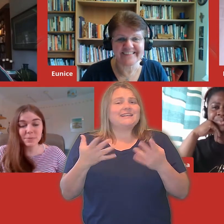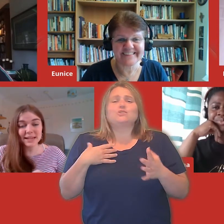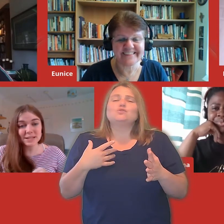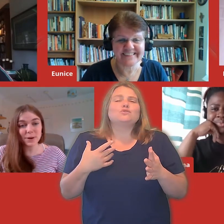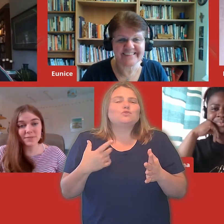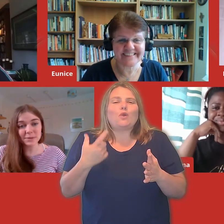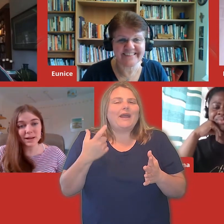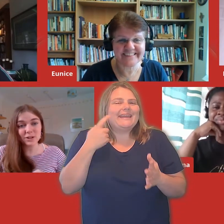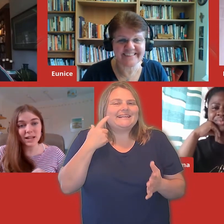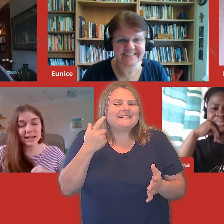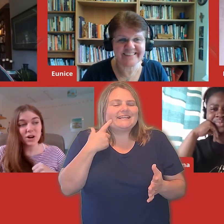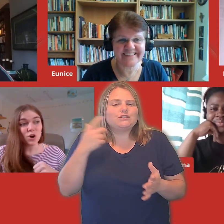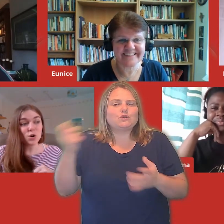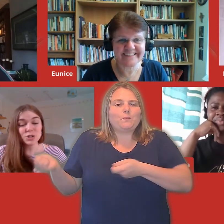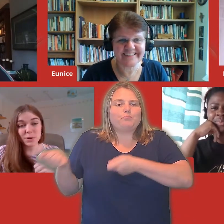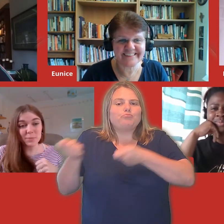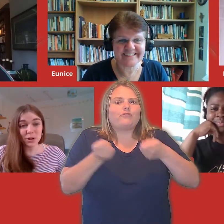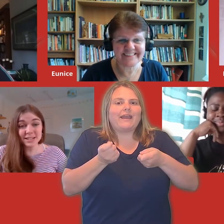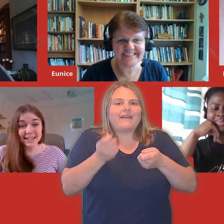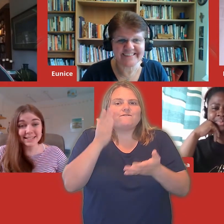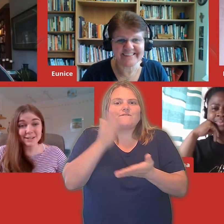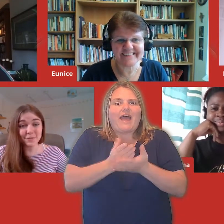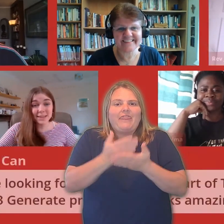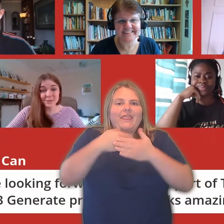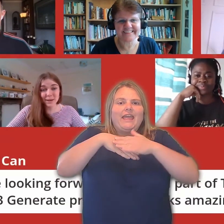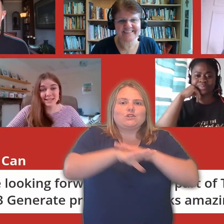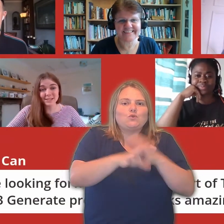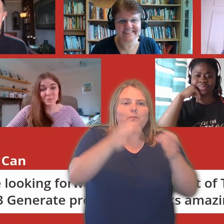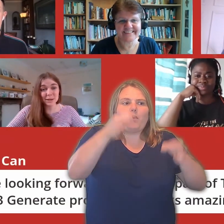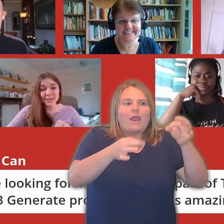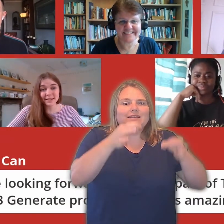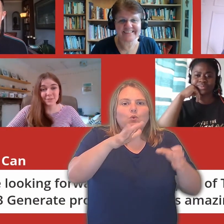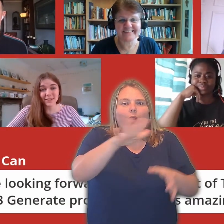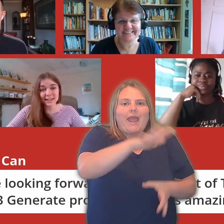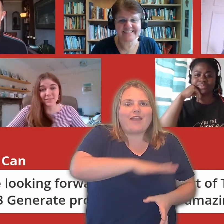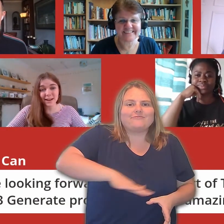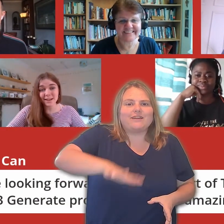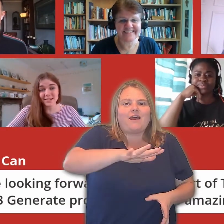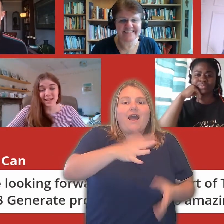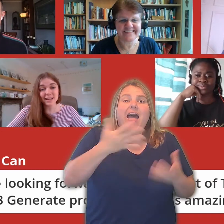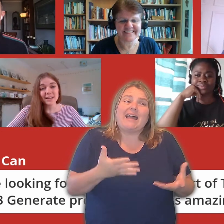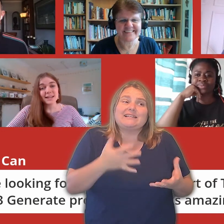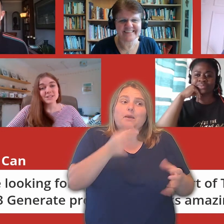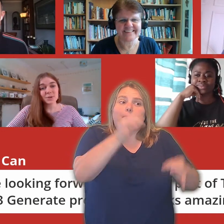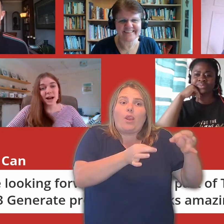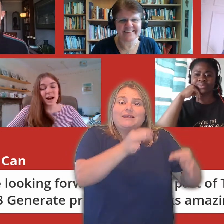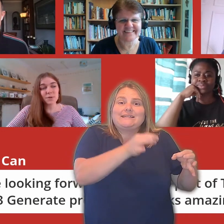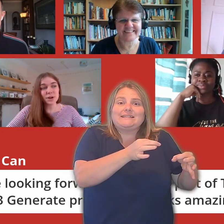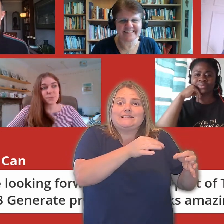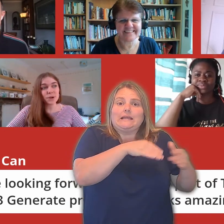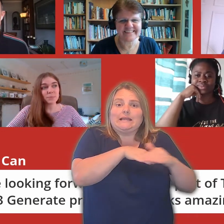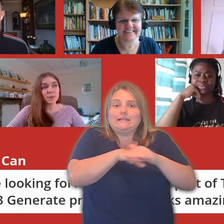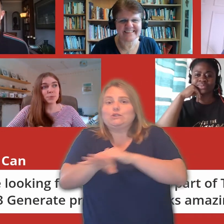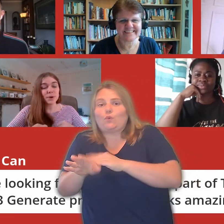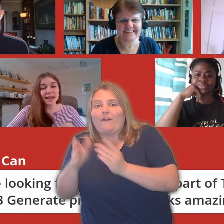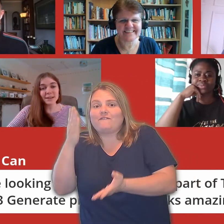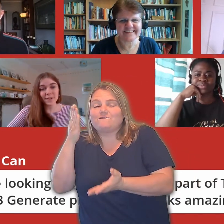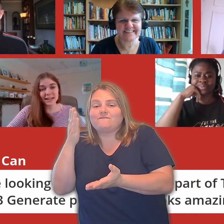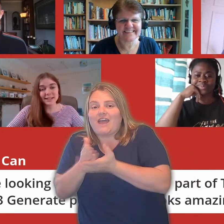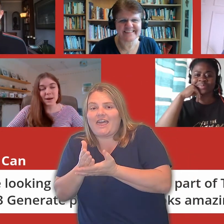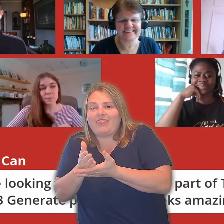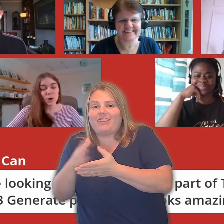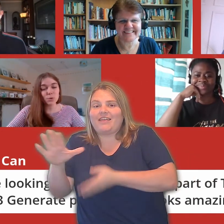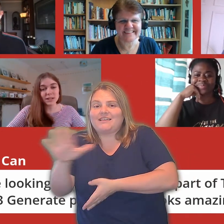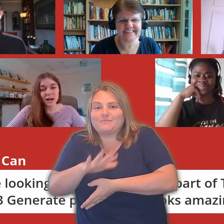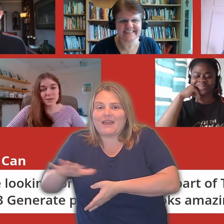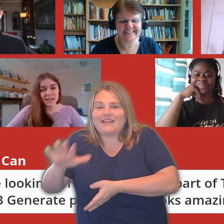political spaces, whatever they might look like, or to bring your politics into your faith spaces. Sometimes that can feel even harder. So how can we be brave